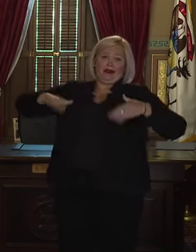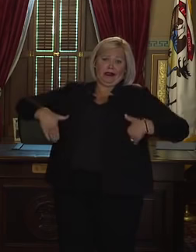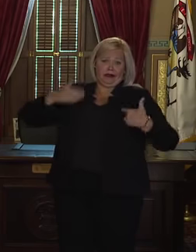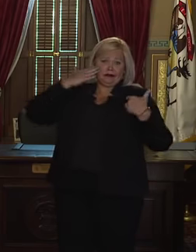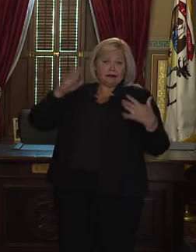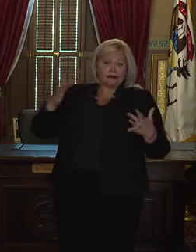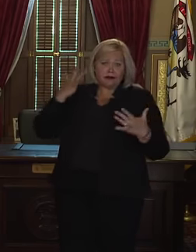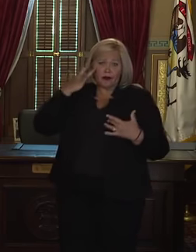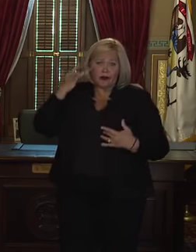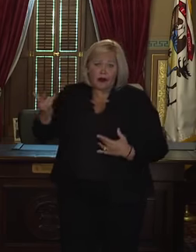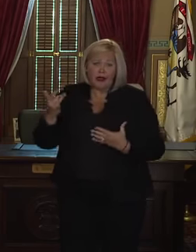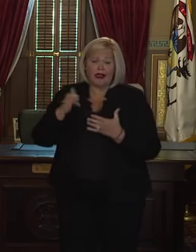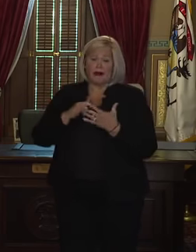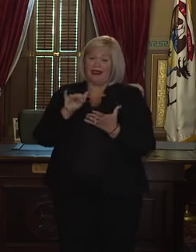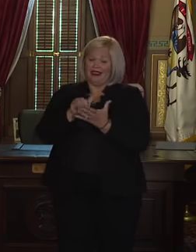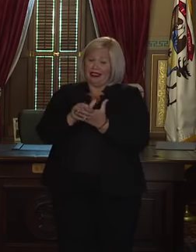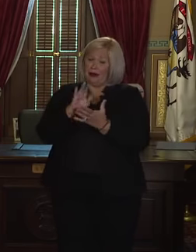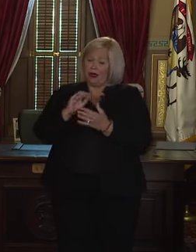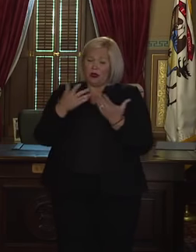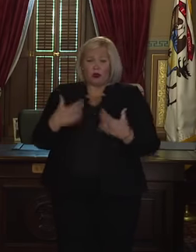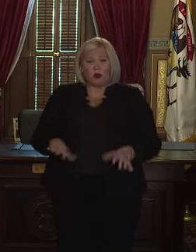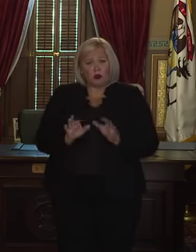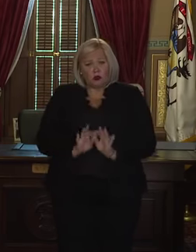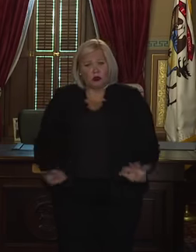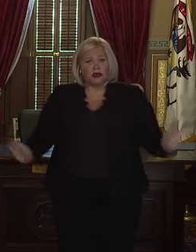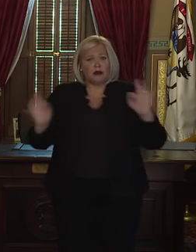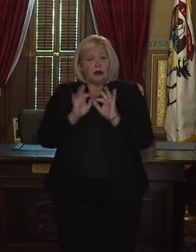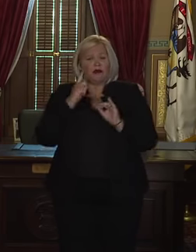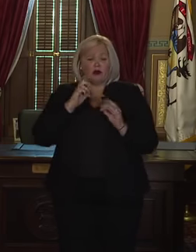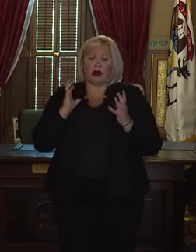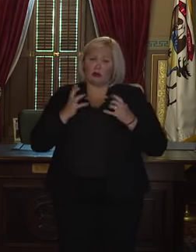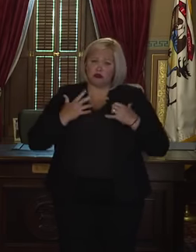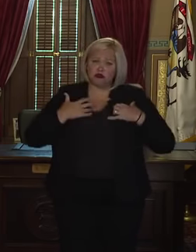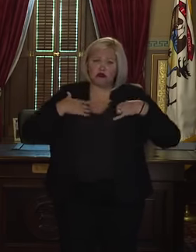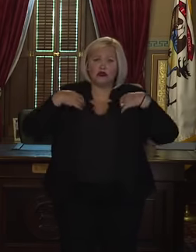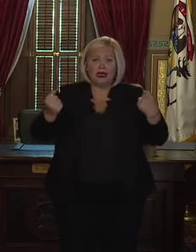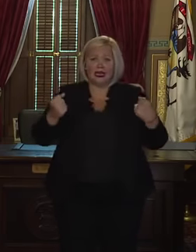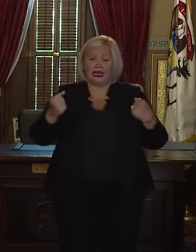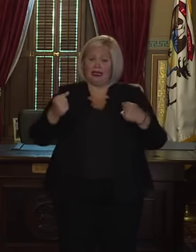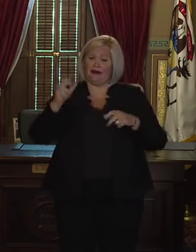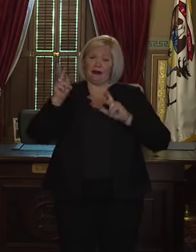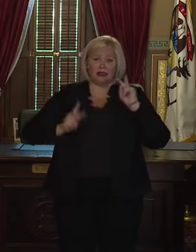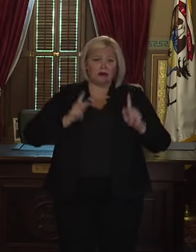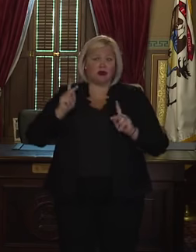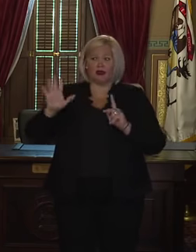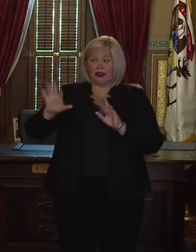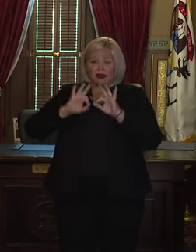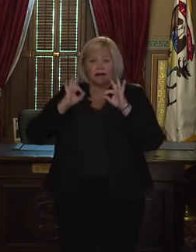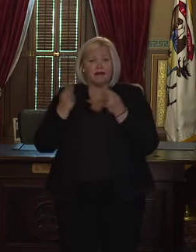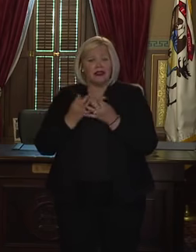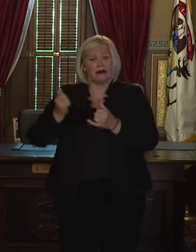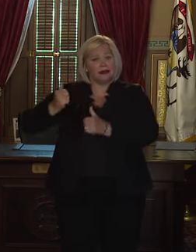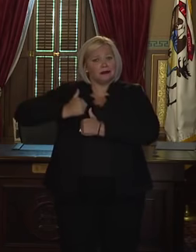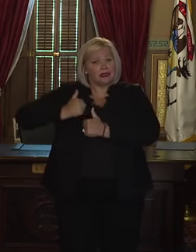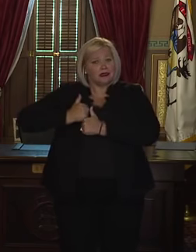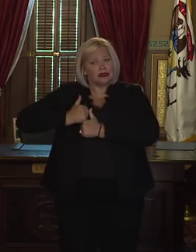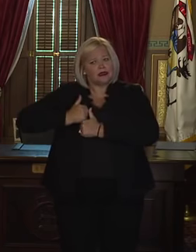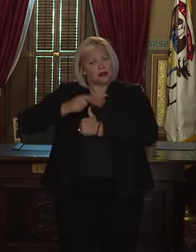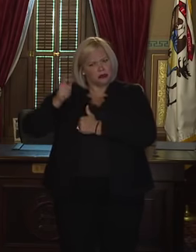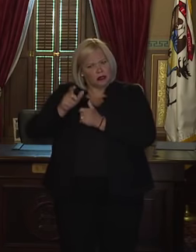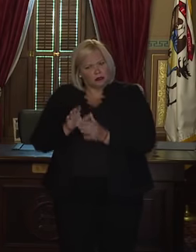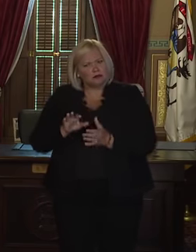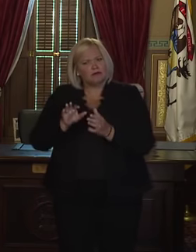what's going on there. But this is crucial for our brave folks and their families who serve in the military.